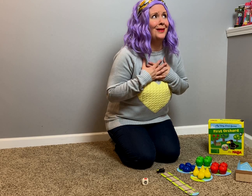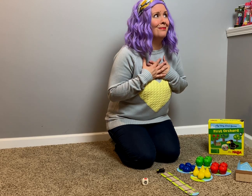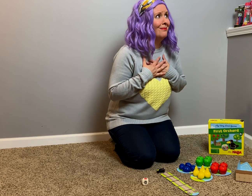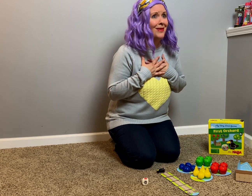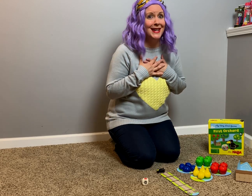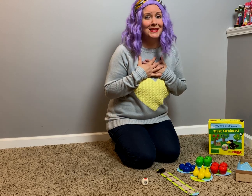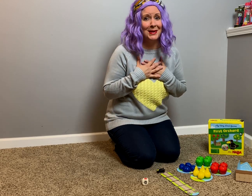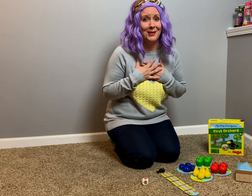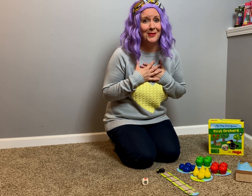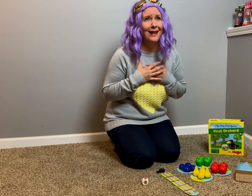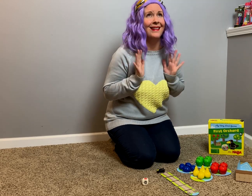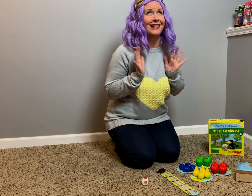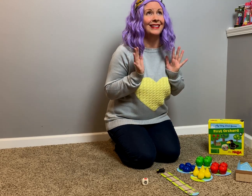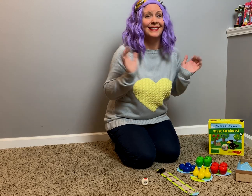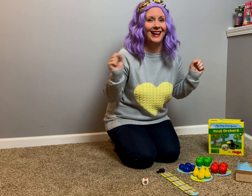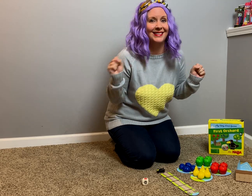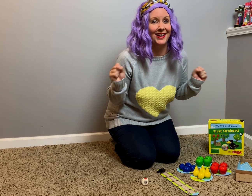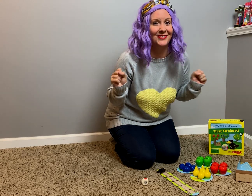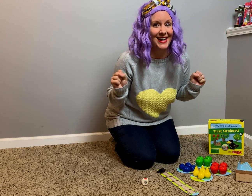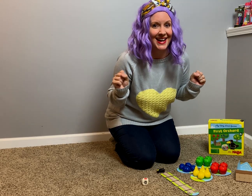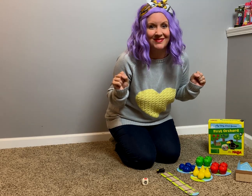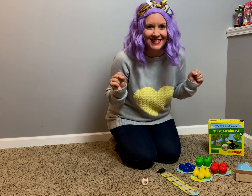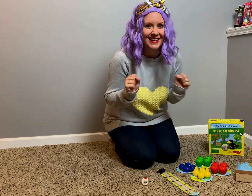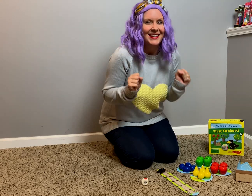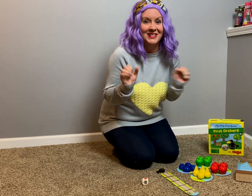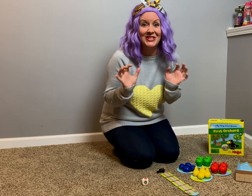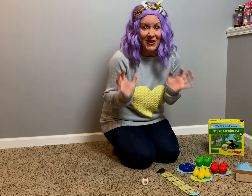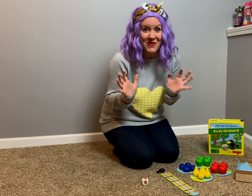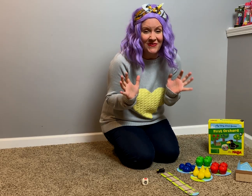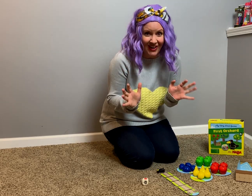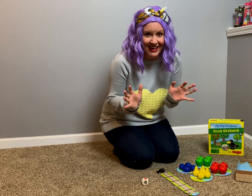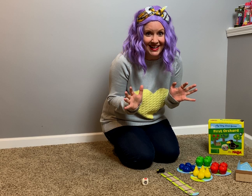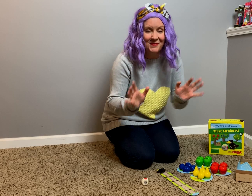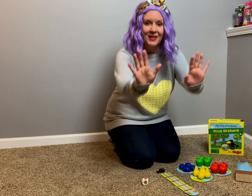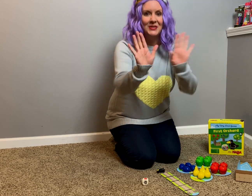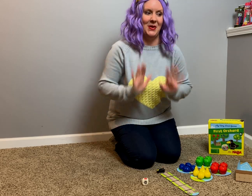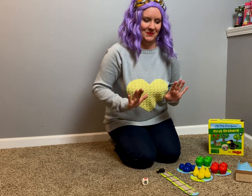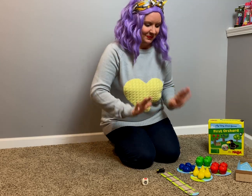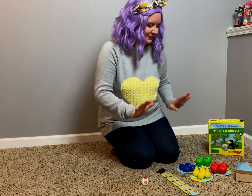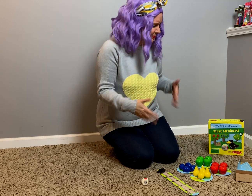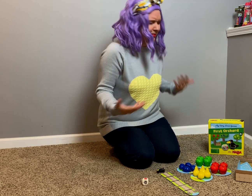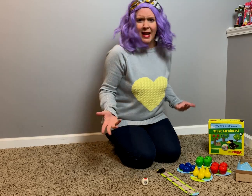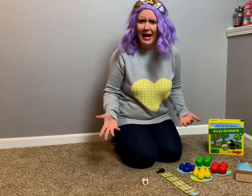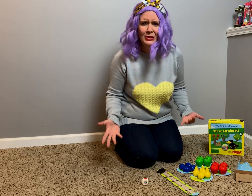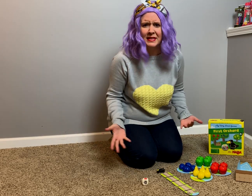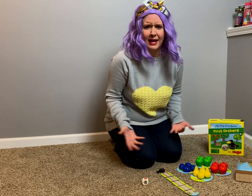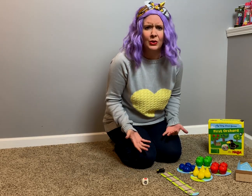Me too! I love games! They're so fun! So, how do you sign the